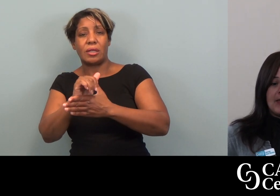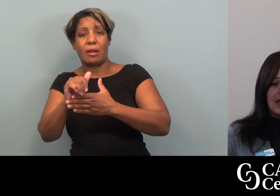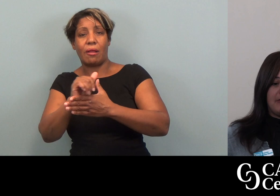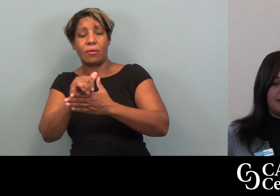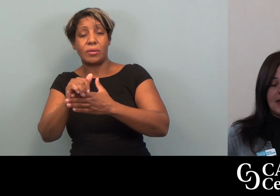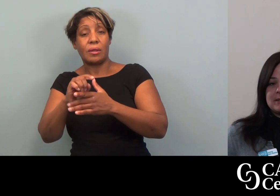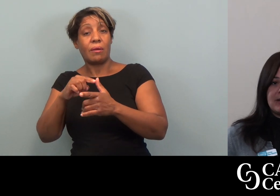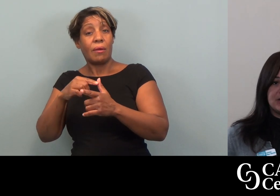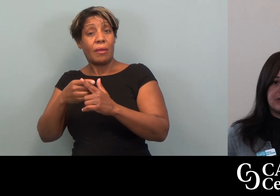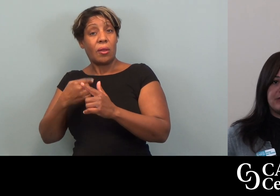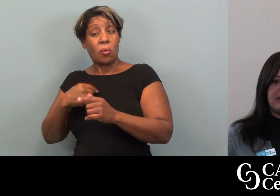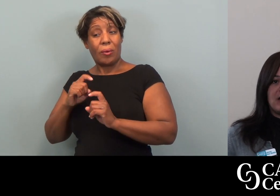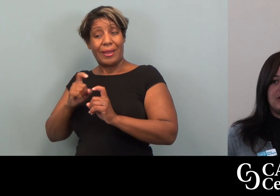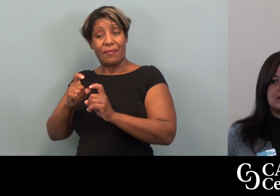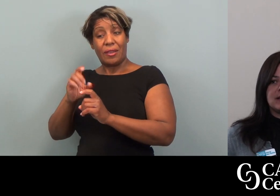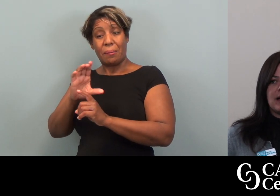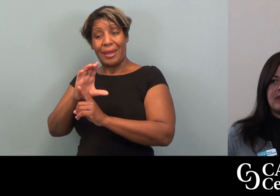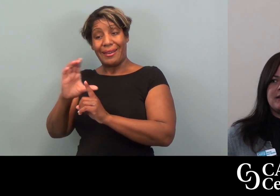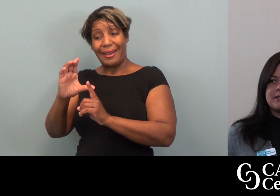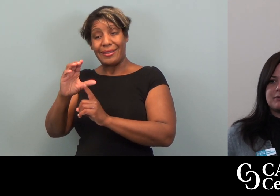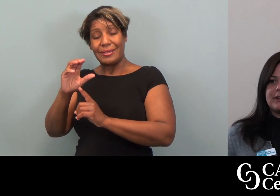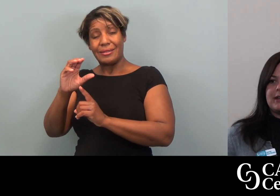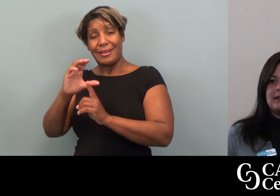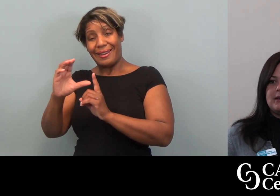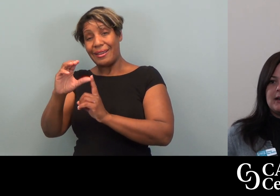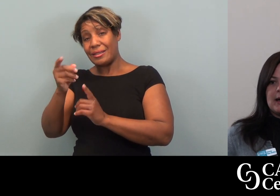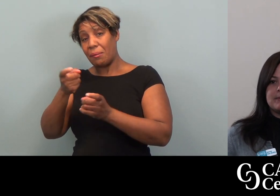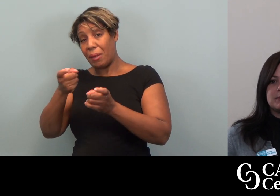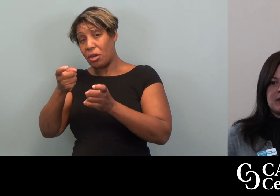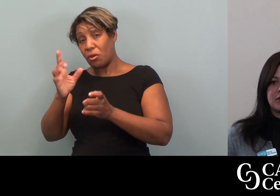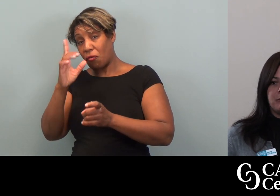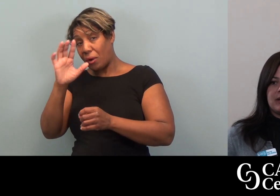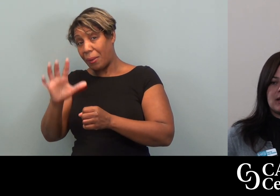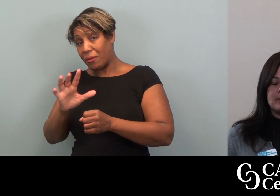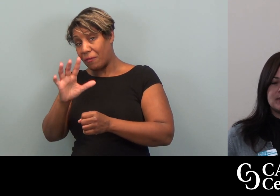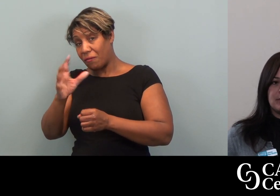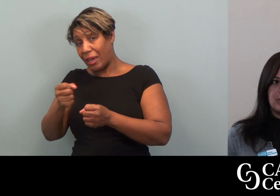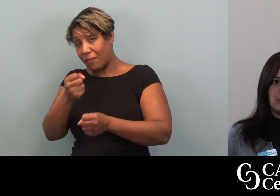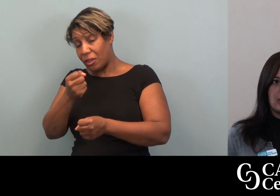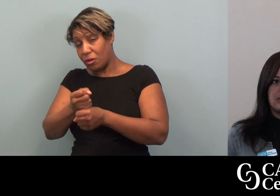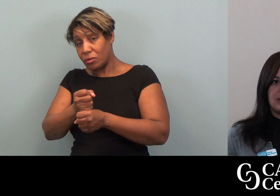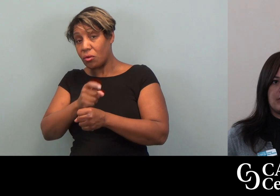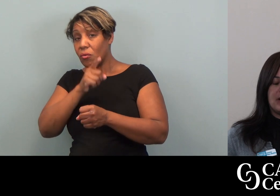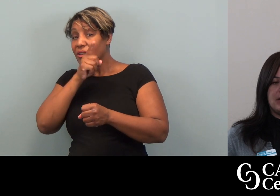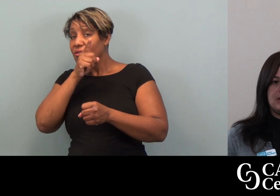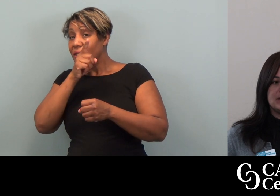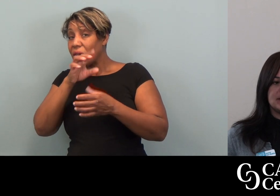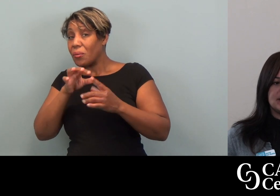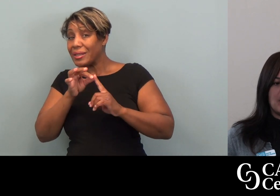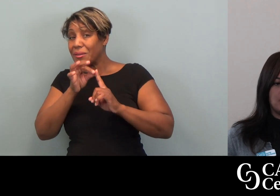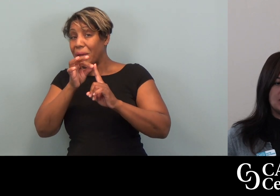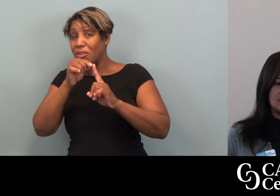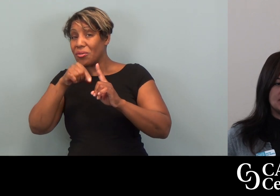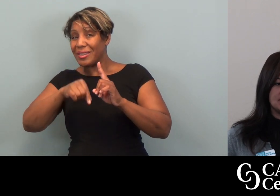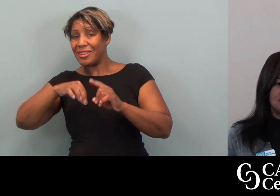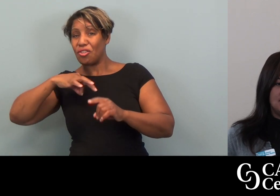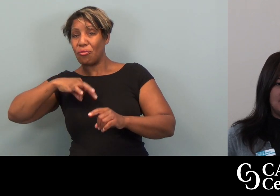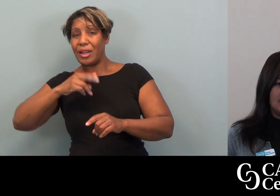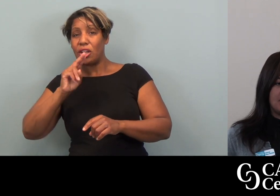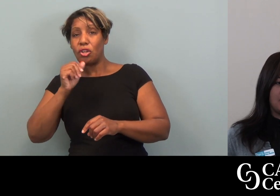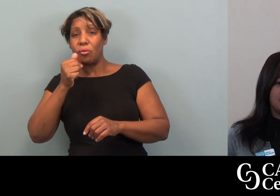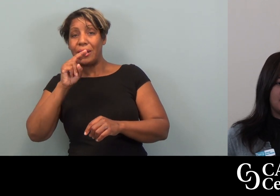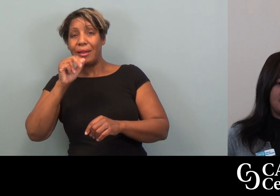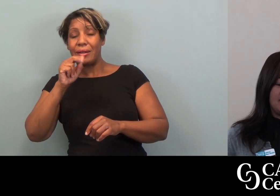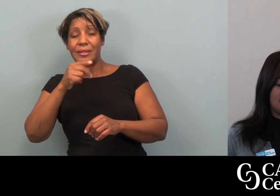And then they have a case manager for five years. And I think what's really special when it comes to the work with the credit unions in town is